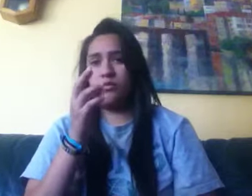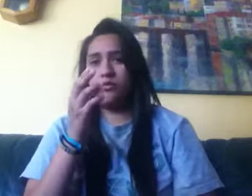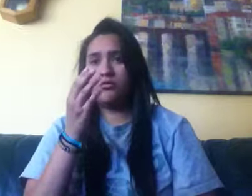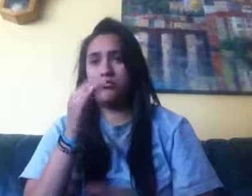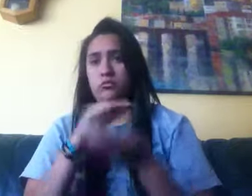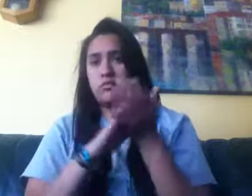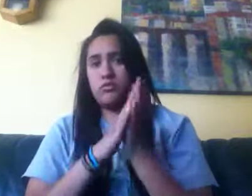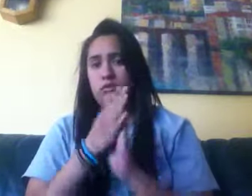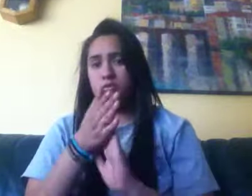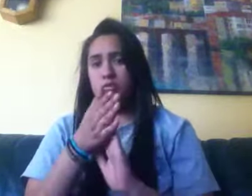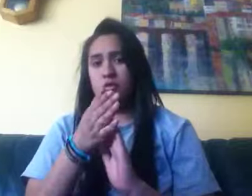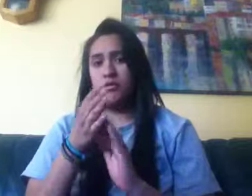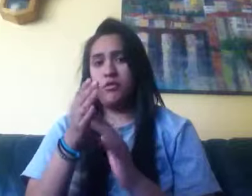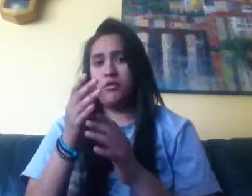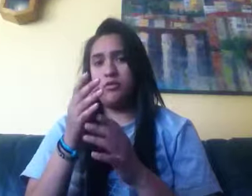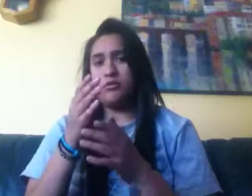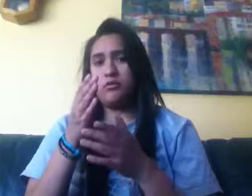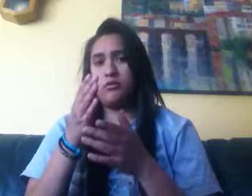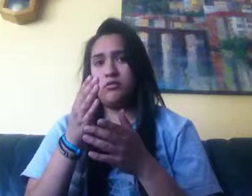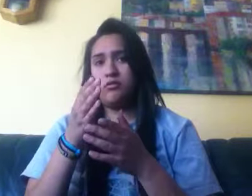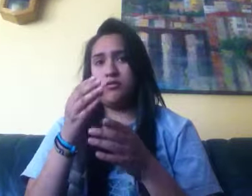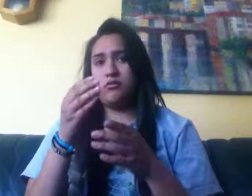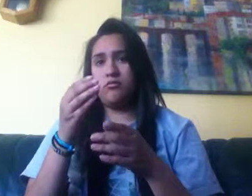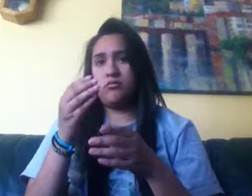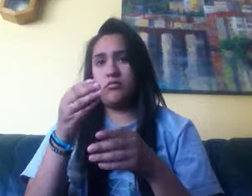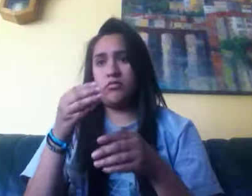And I understand if you don't want to help me anymore.